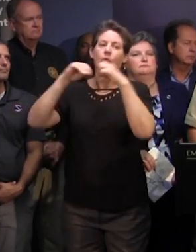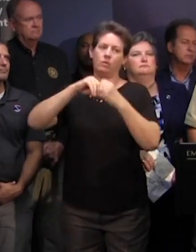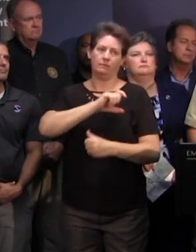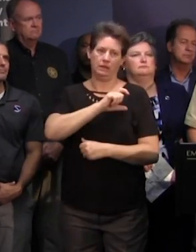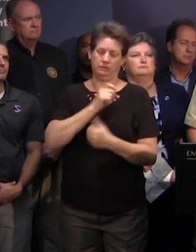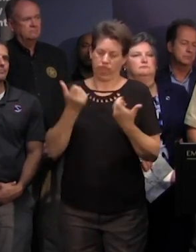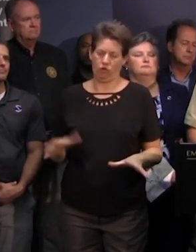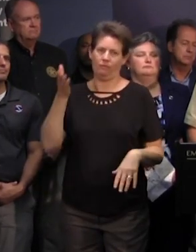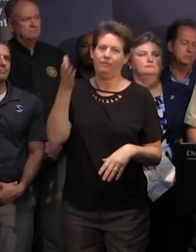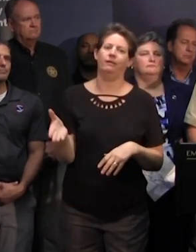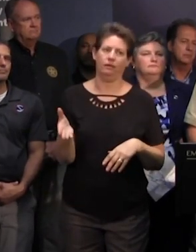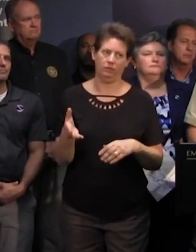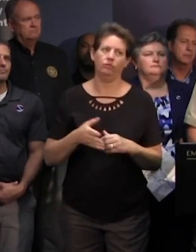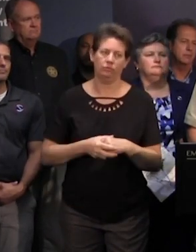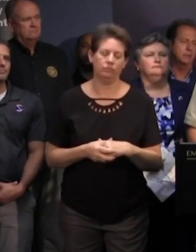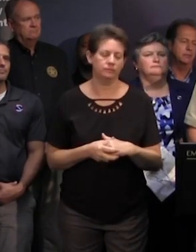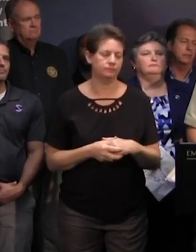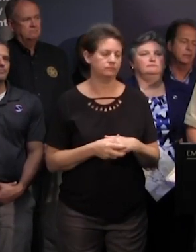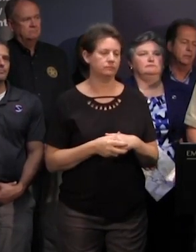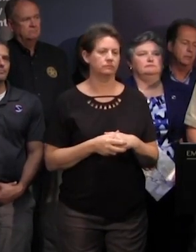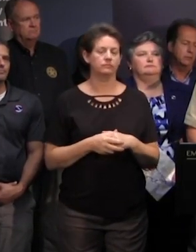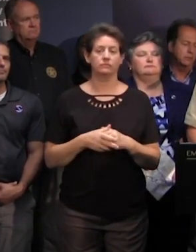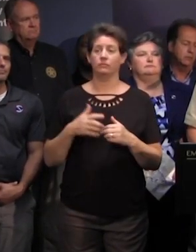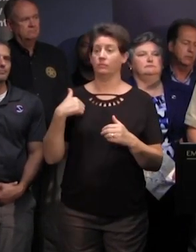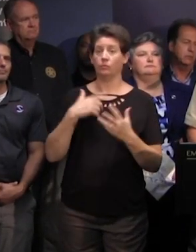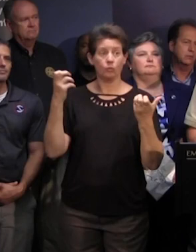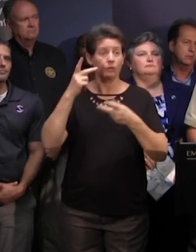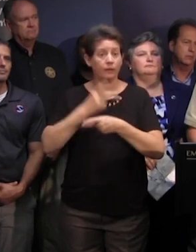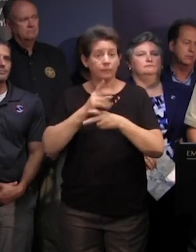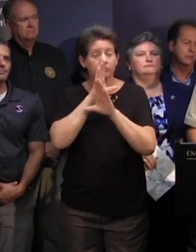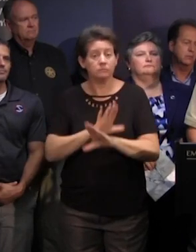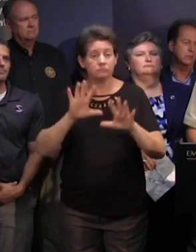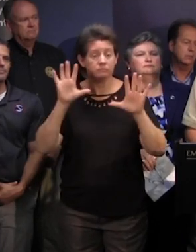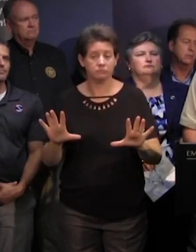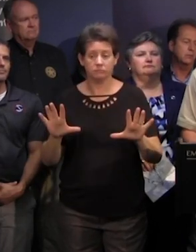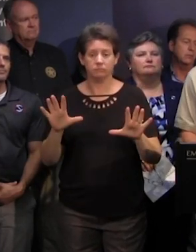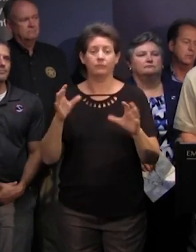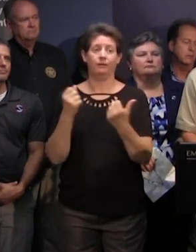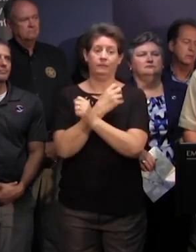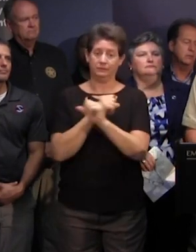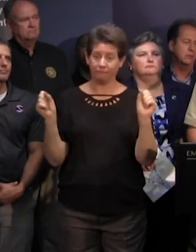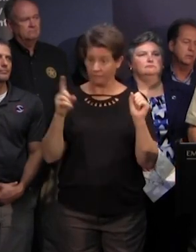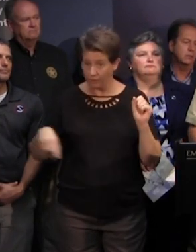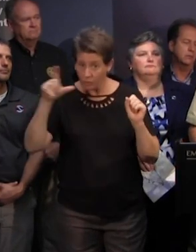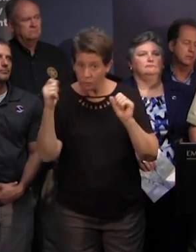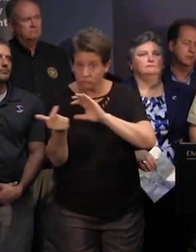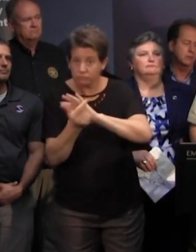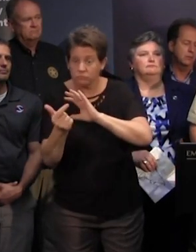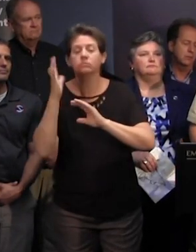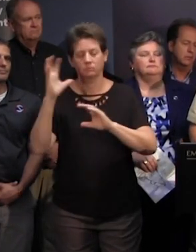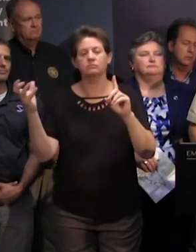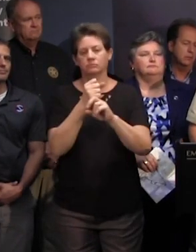are already in place we are dedicated to keeping the peace and to arresting those who choose to break our laws